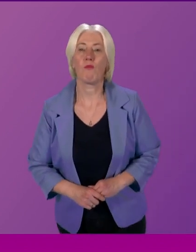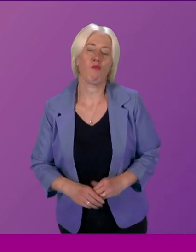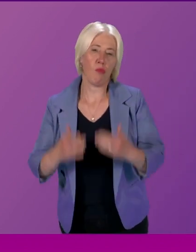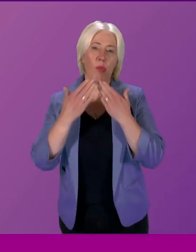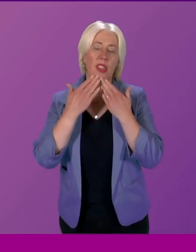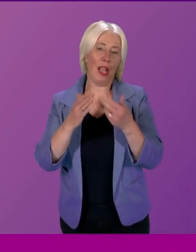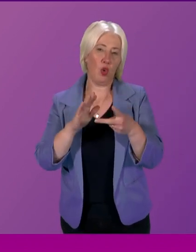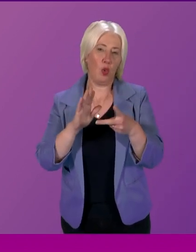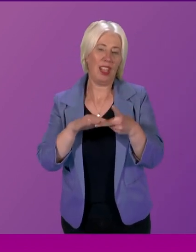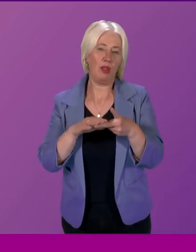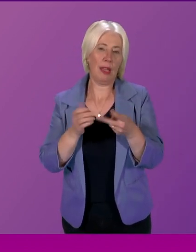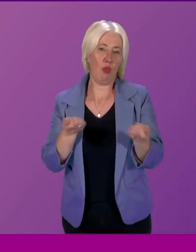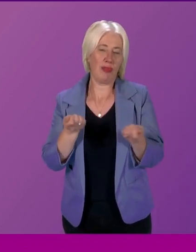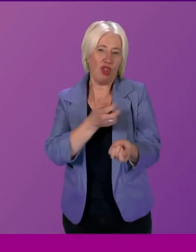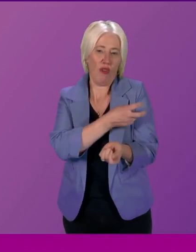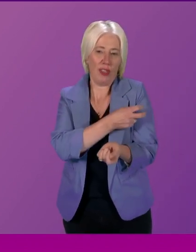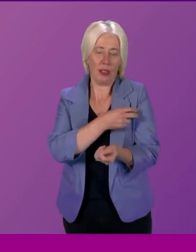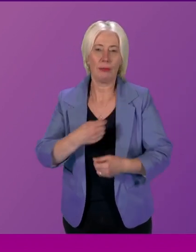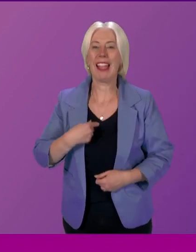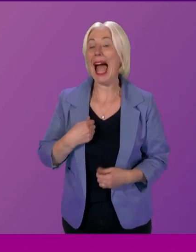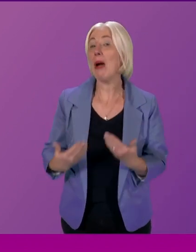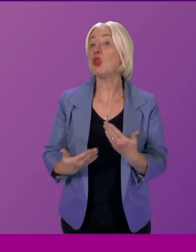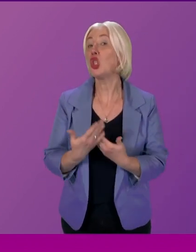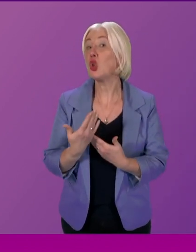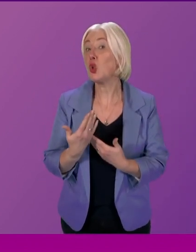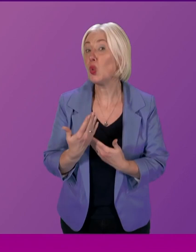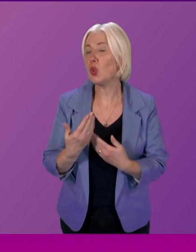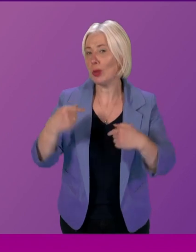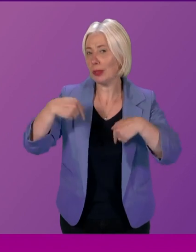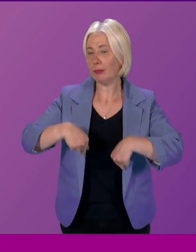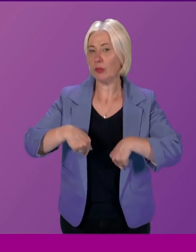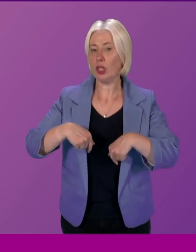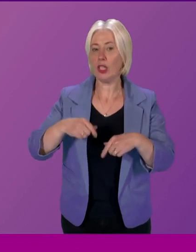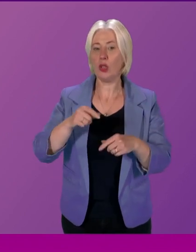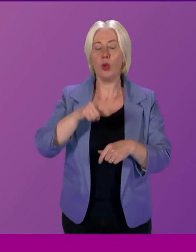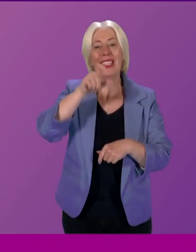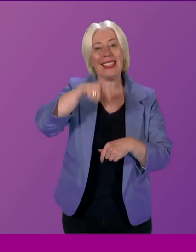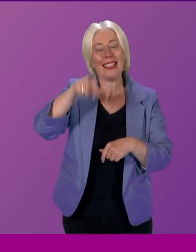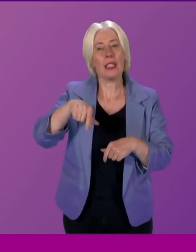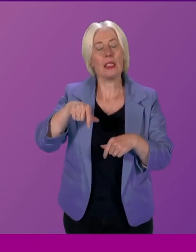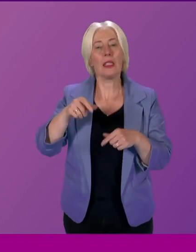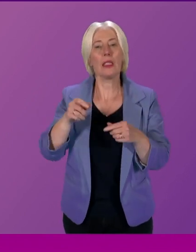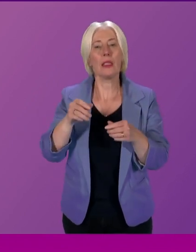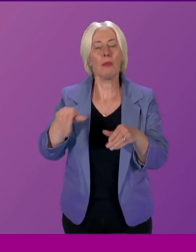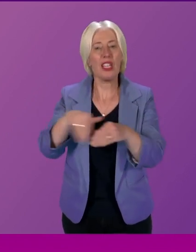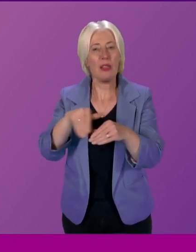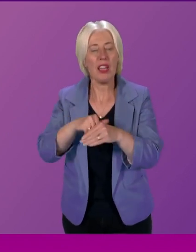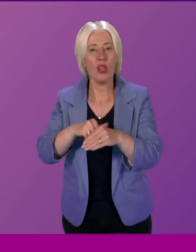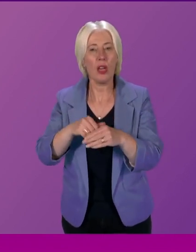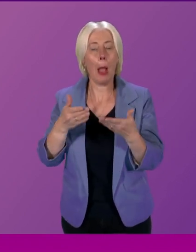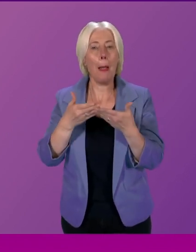As a relatively new member of the Citizen Participation and Public Petitions Committee,